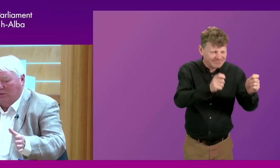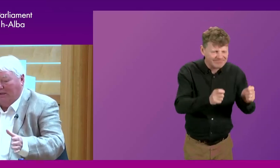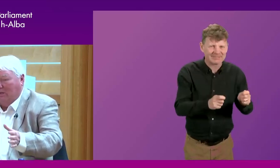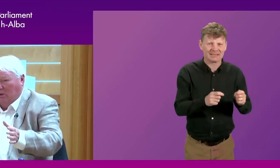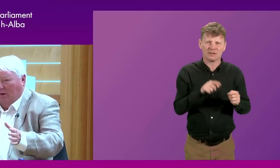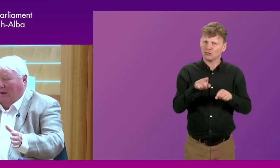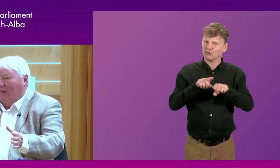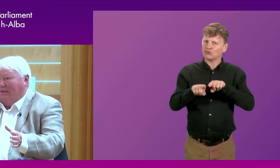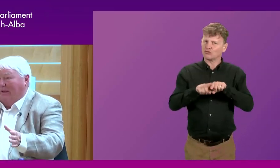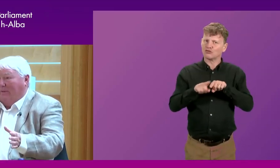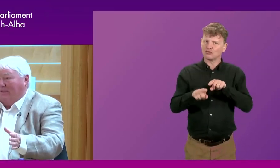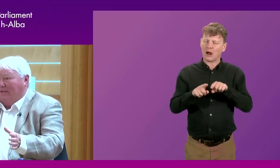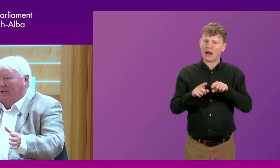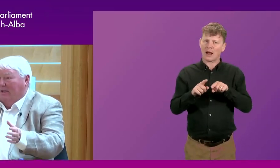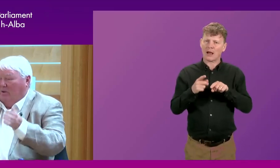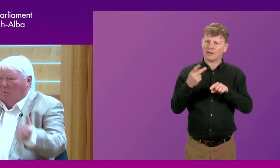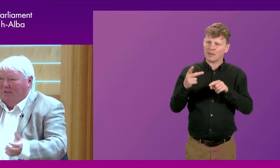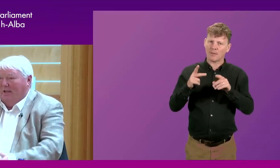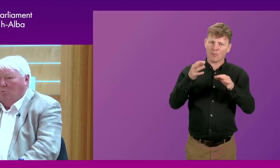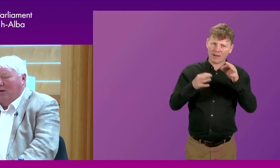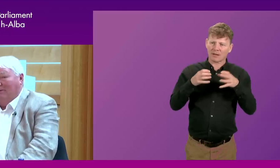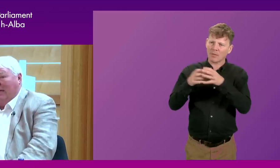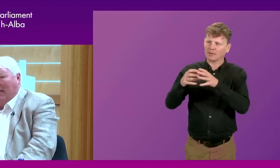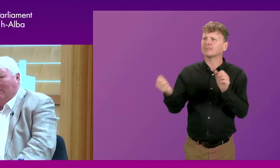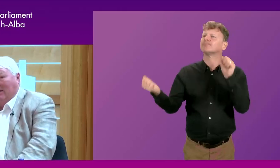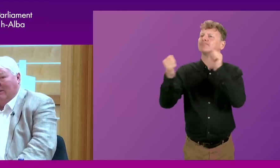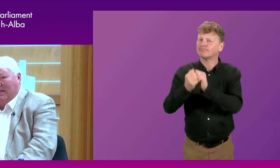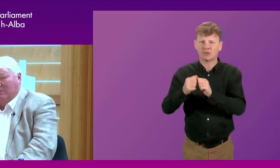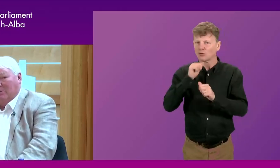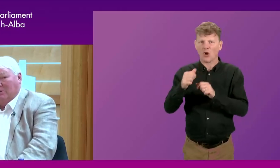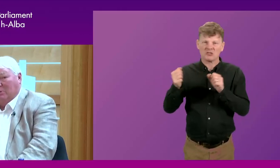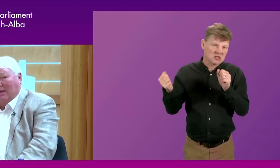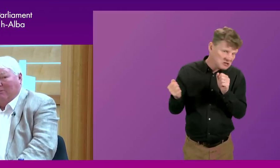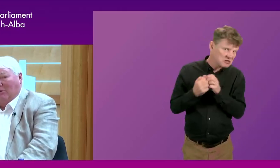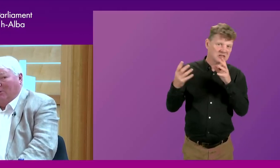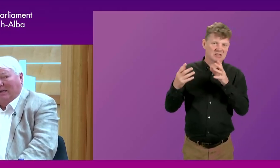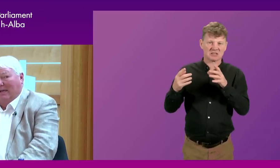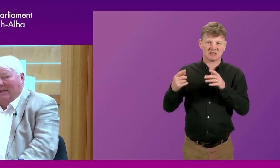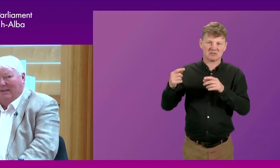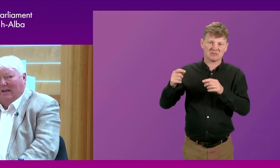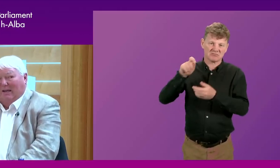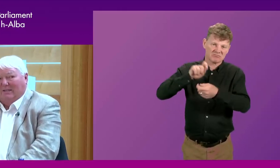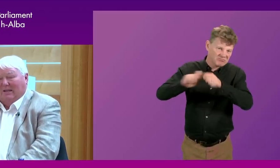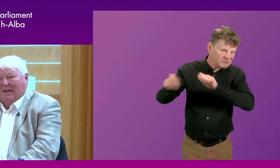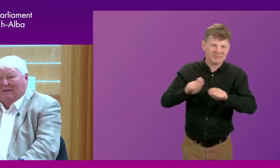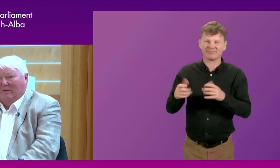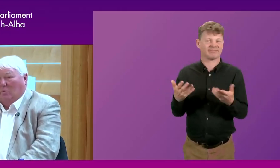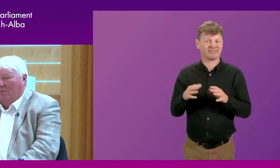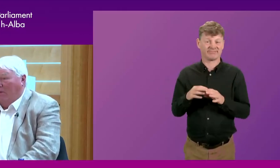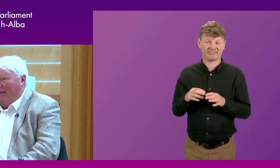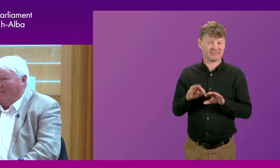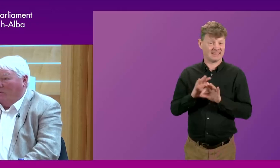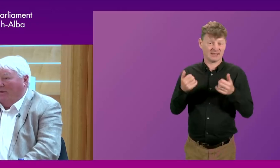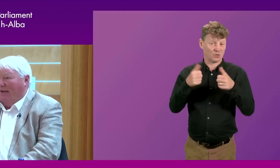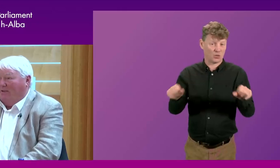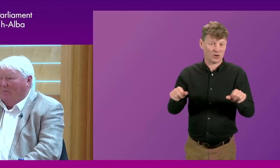the, attempt was done to do it on a bipartisan basis, so that one side wouldn't give a kicking to the other side's proposals when it came forward. It didn't last and it, and it didn't